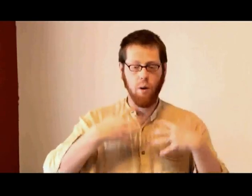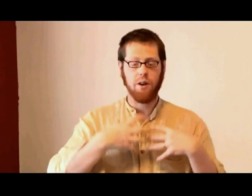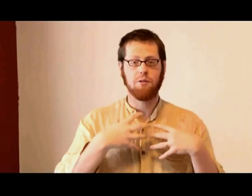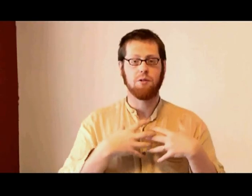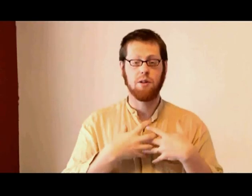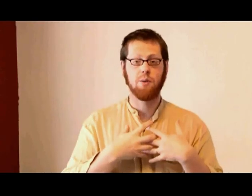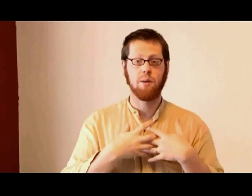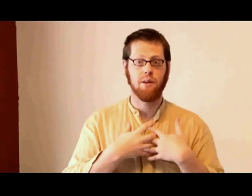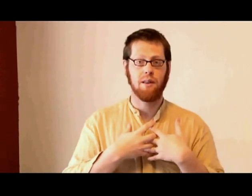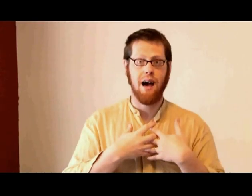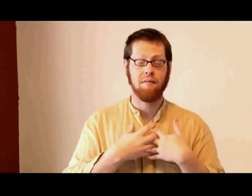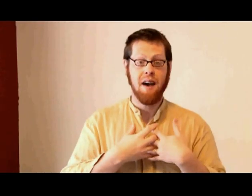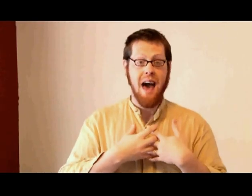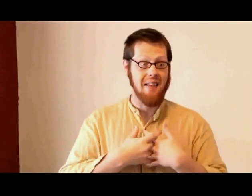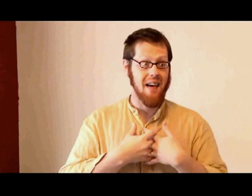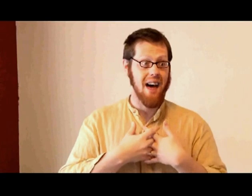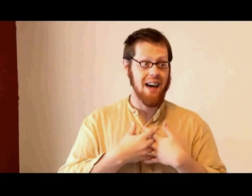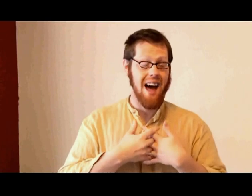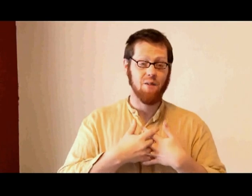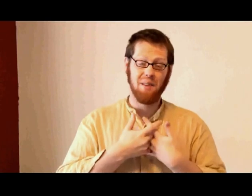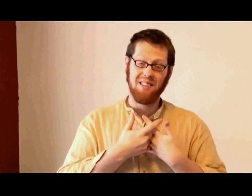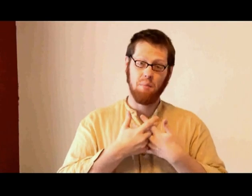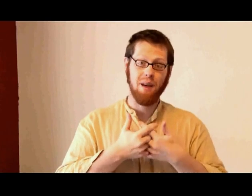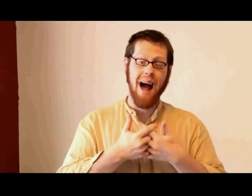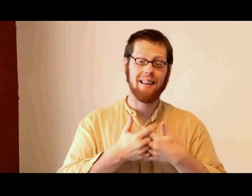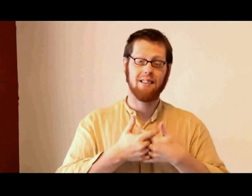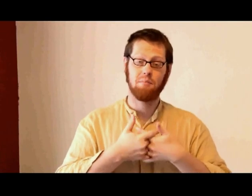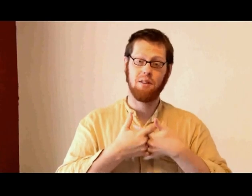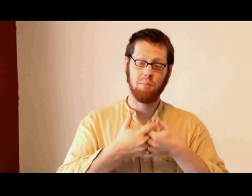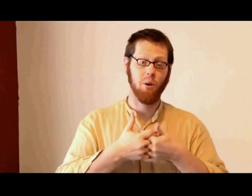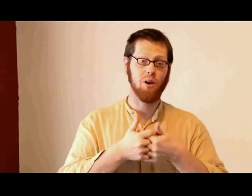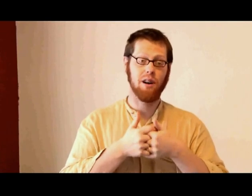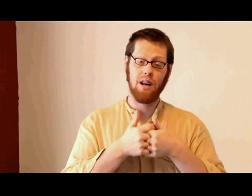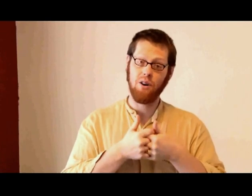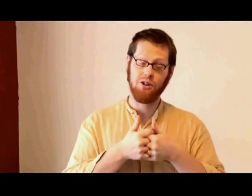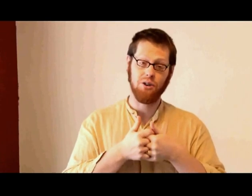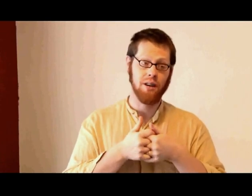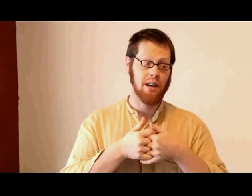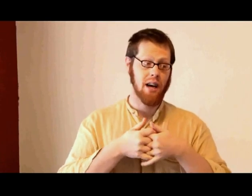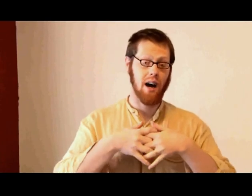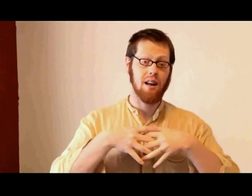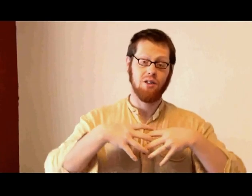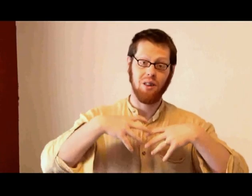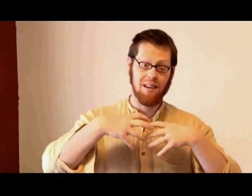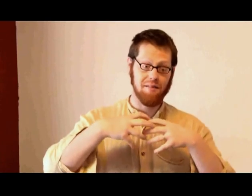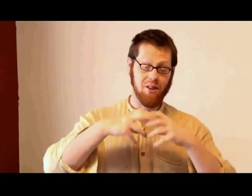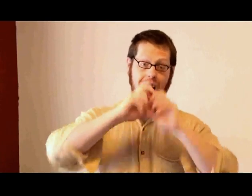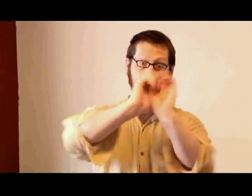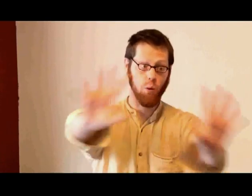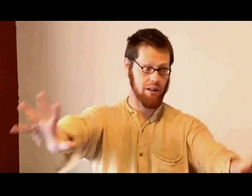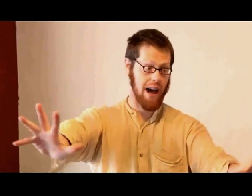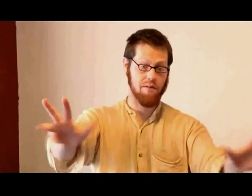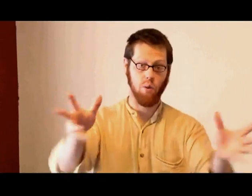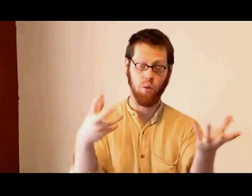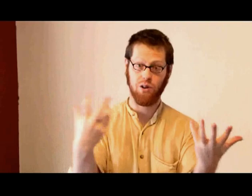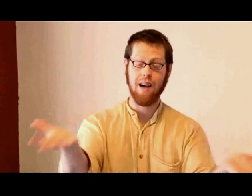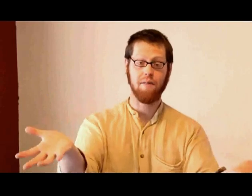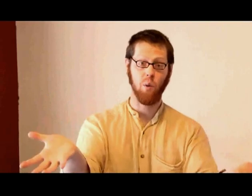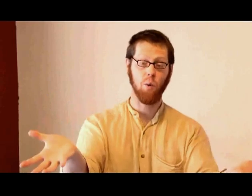what you're supposed to be doing with your life, and then have a place to practice and be supported and nurtured to live your outward life, your life in the